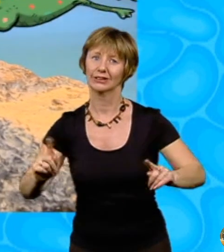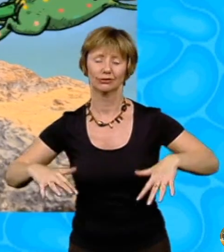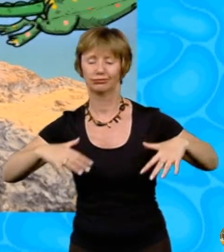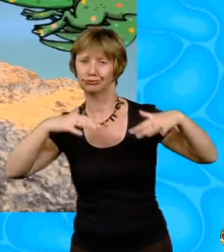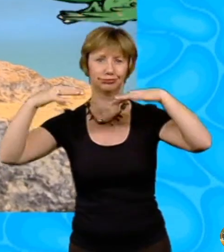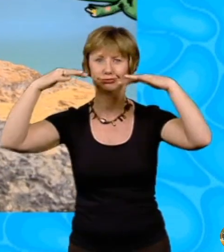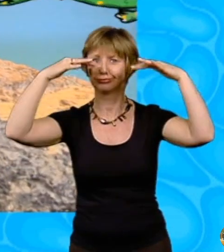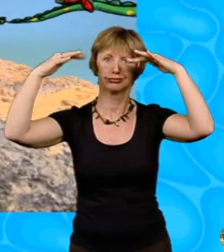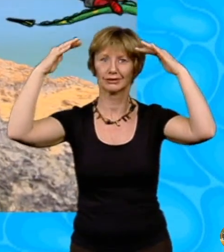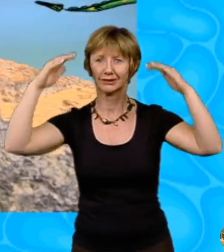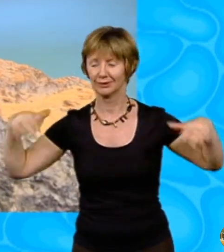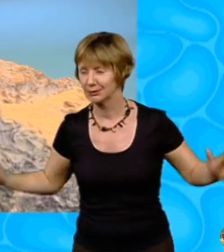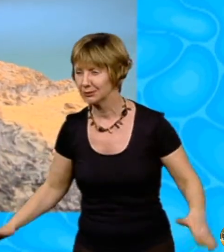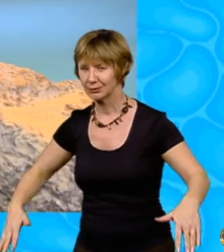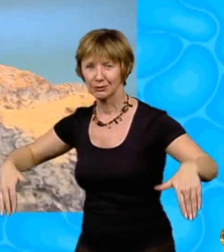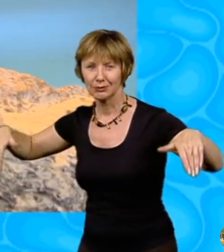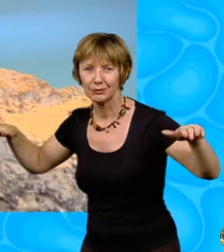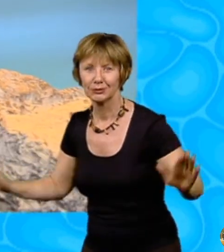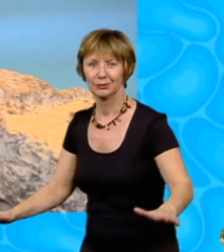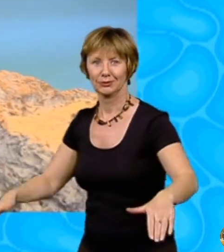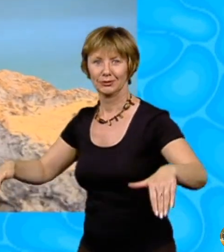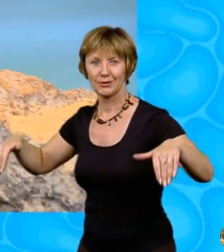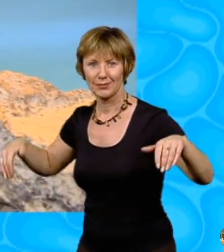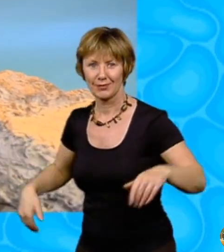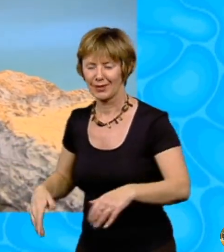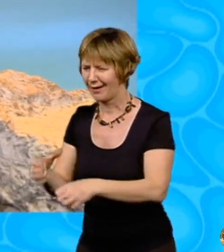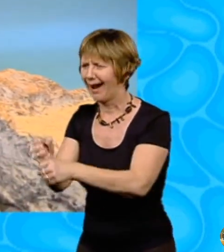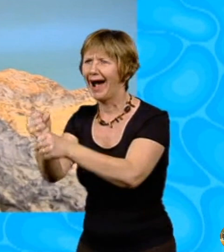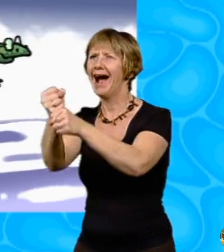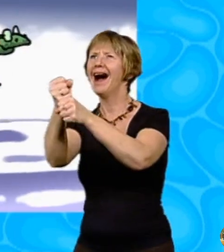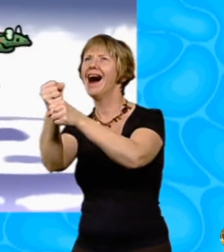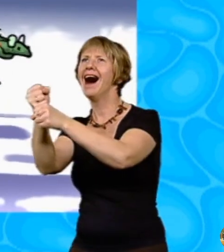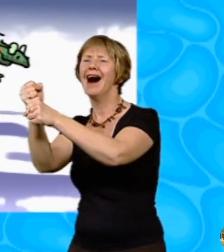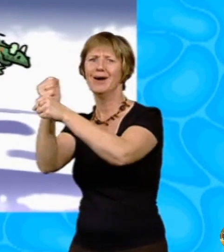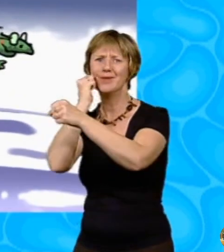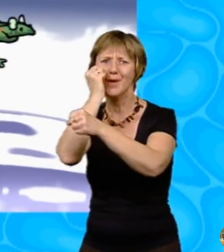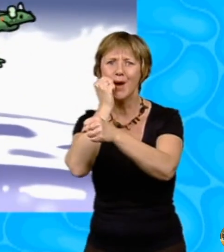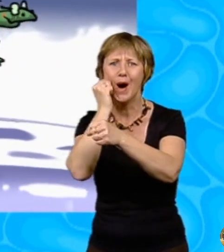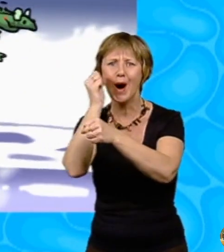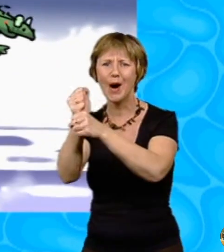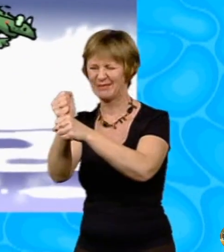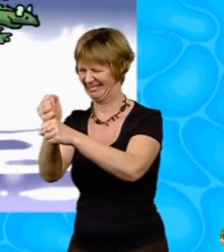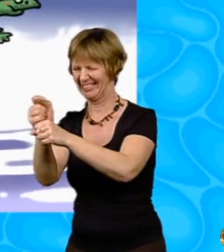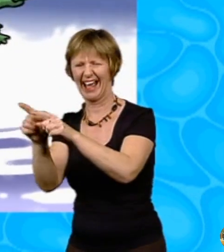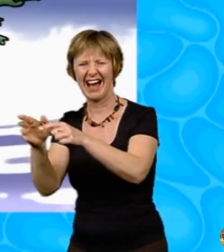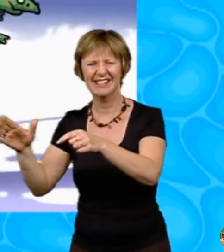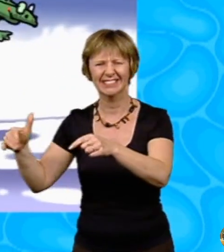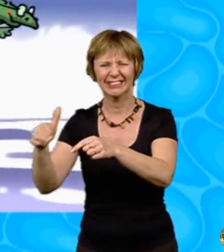as we flew over the sea. Miss Porter's tail was very warm, but scaly and rough. Which was just as well, because if it had been smooth,